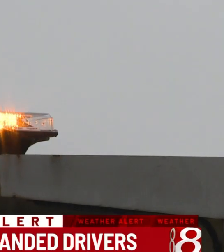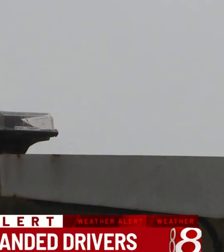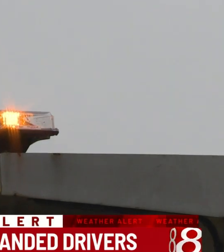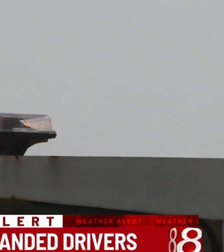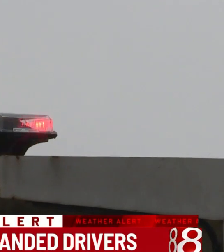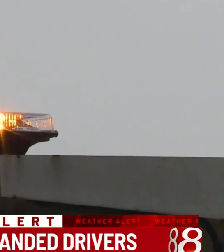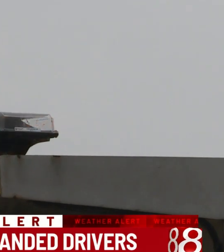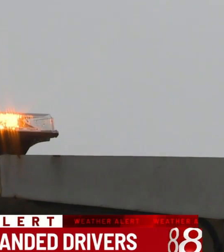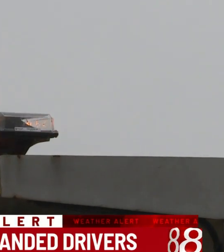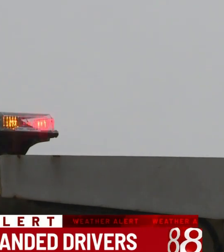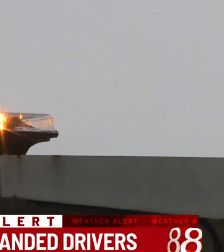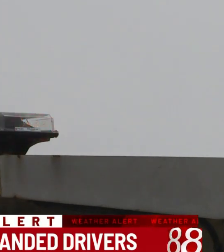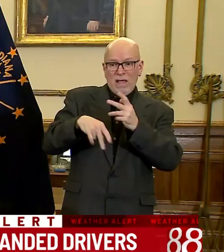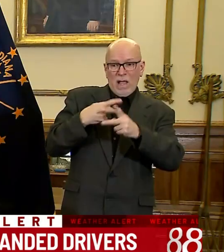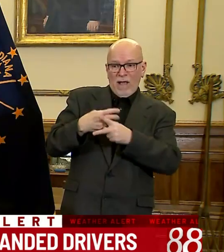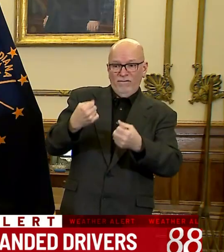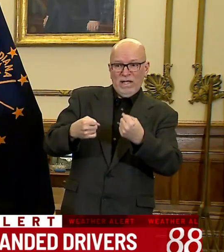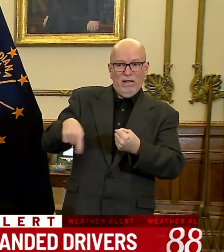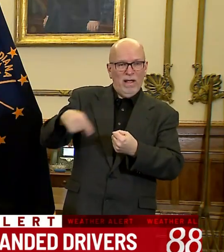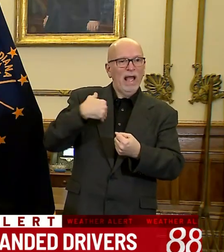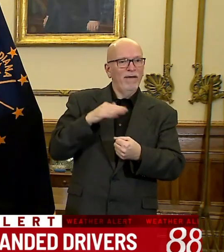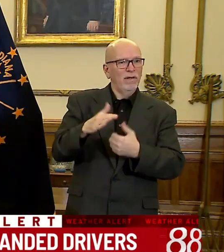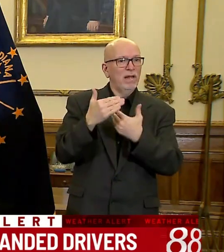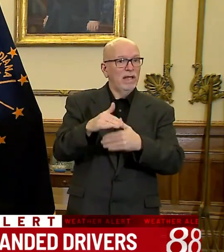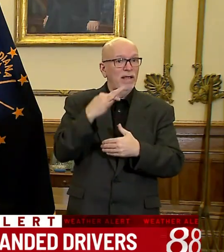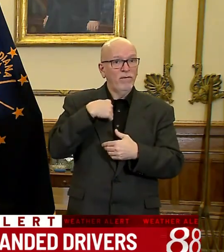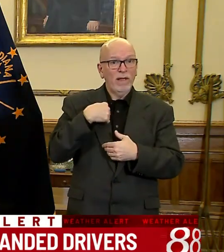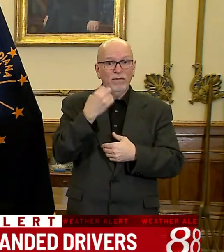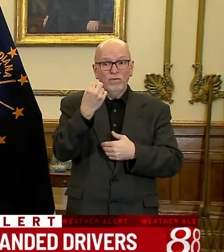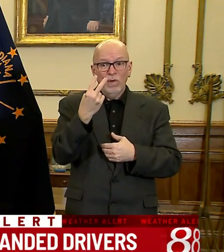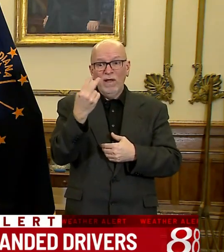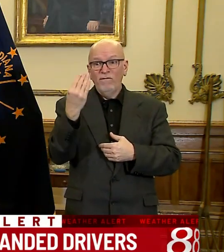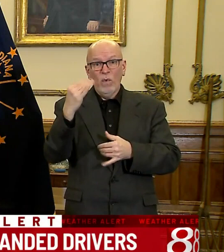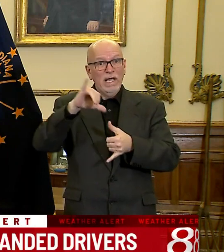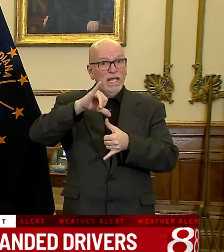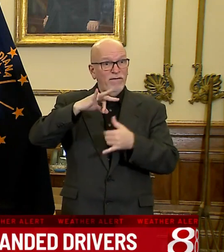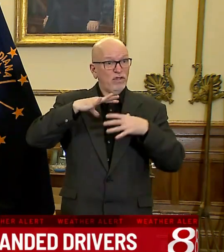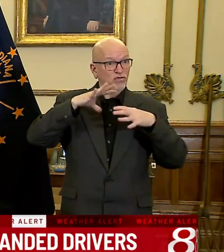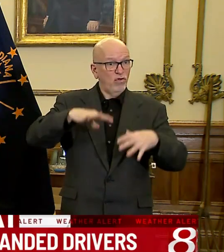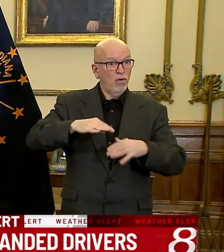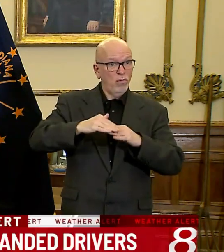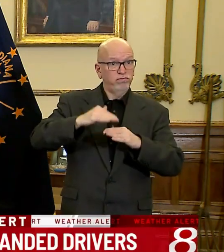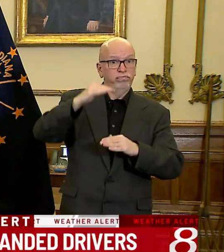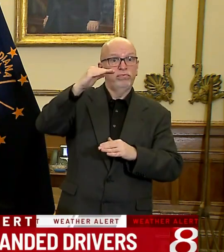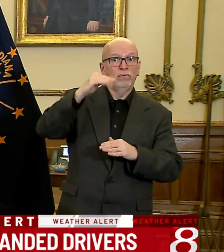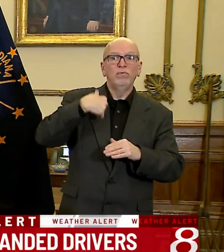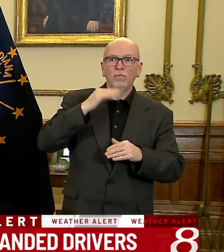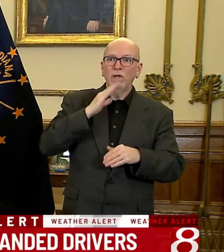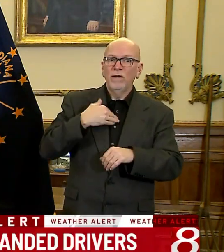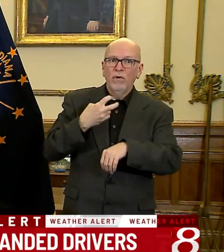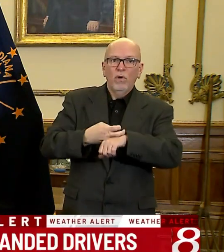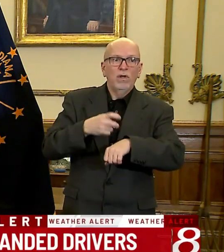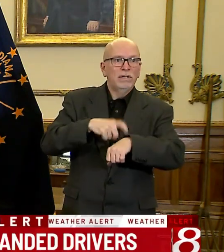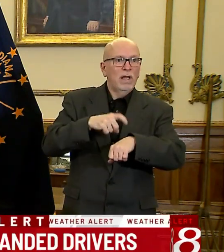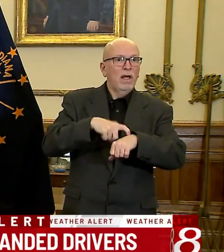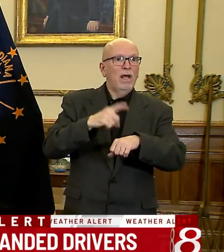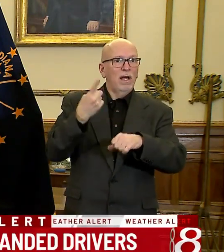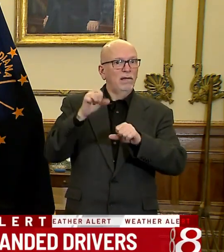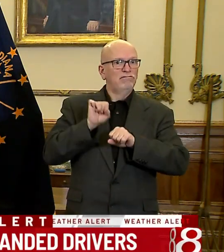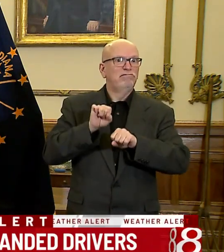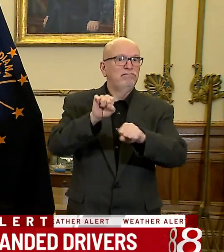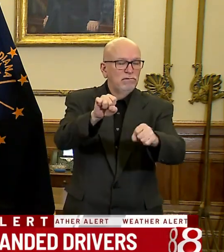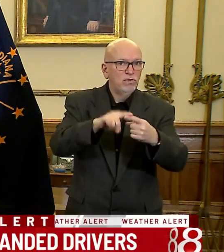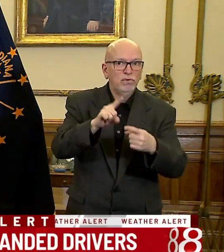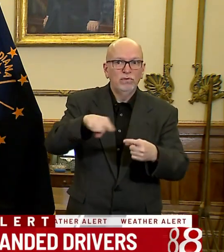We have limitations for the vehicles that we drive. And if we get 12 to 14 inches of snow, we're going have a very difficult time getting